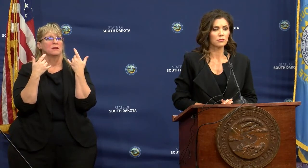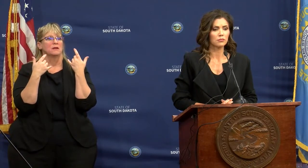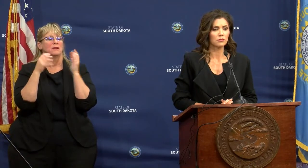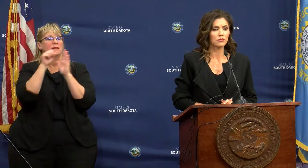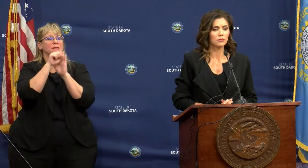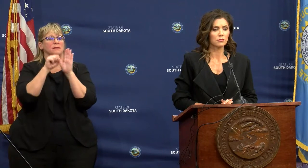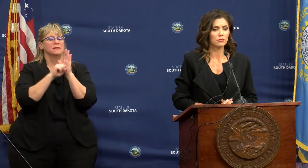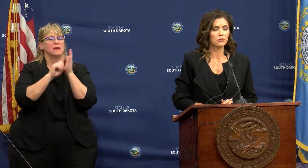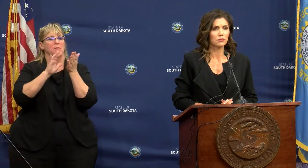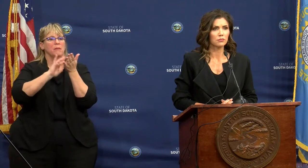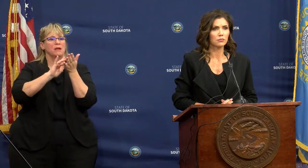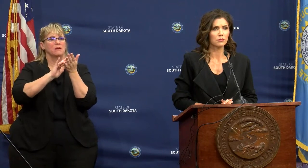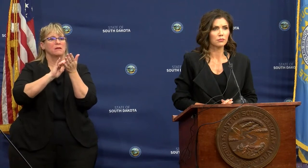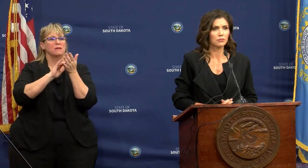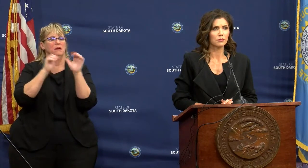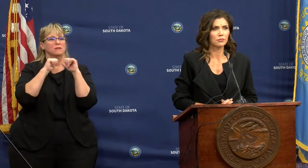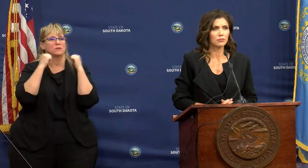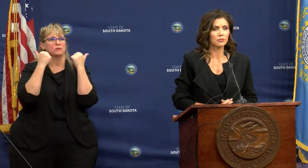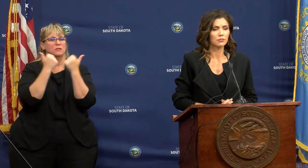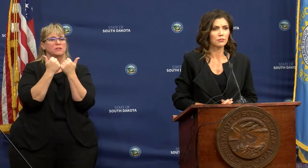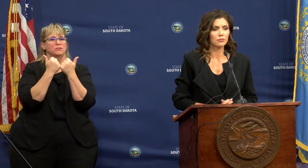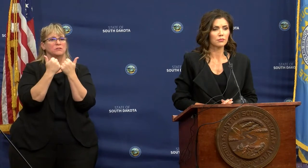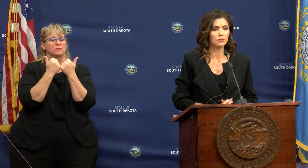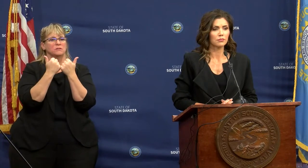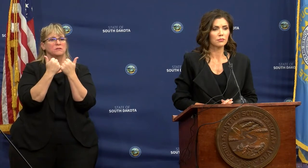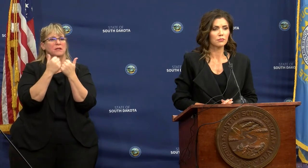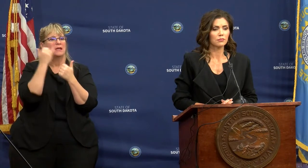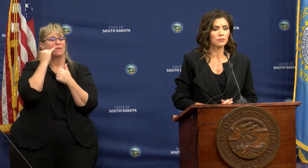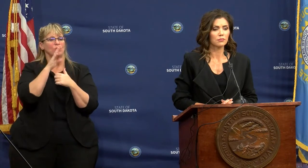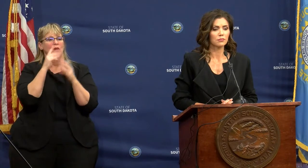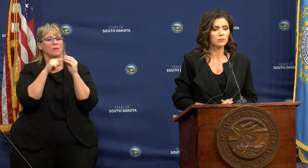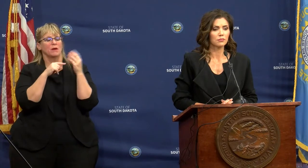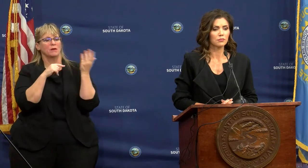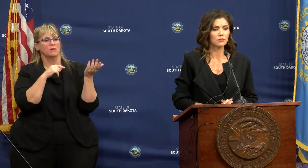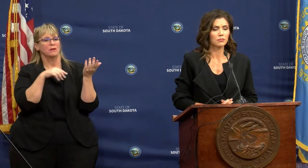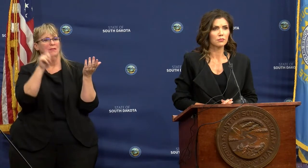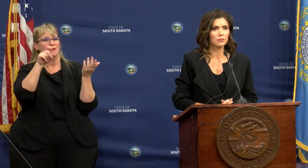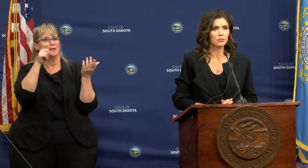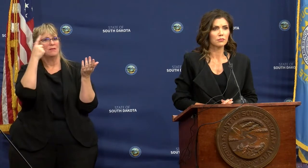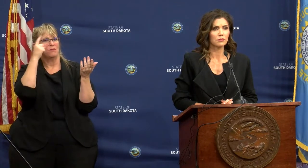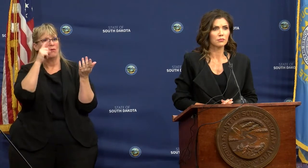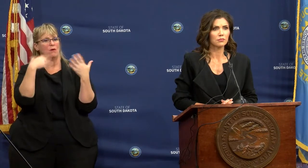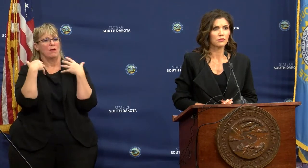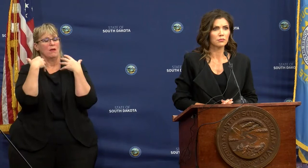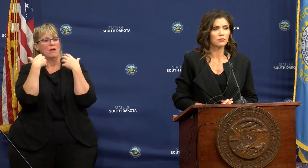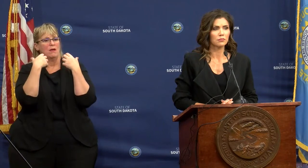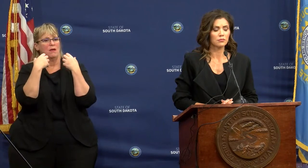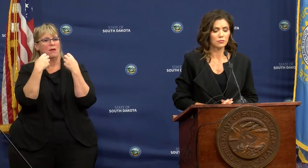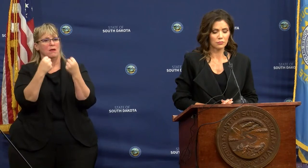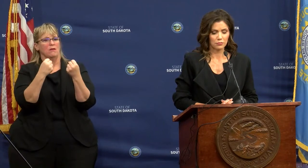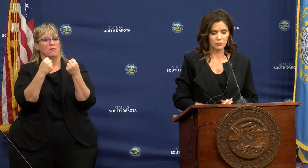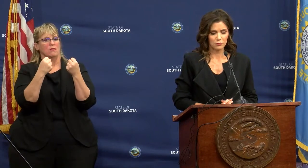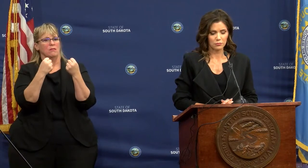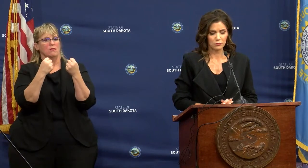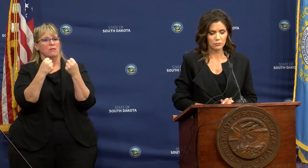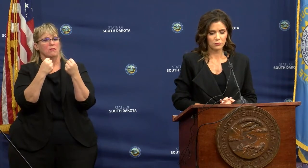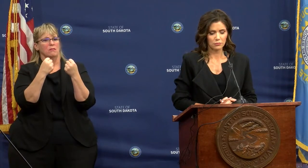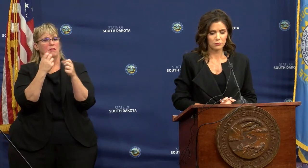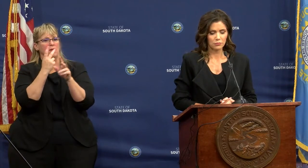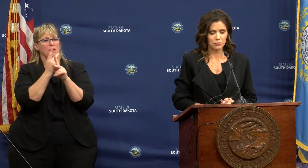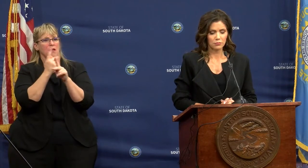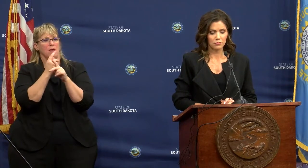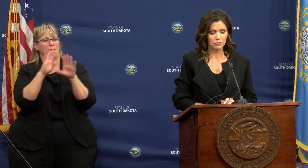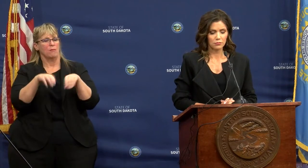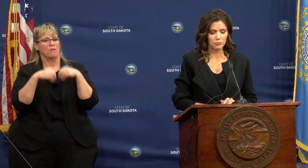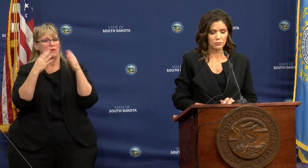medical association called for that today. So, you know, with you addressing the need from health care providers, I'm wondering, you